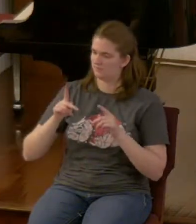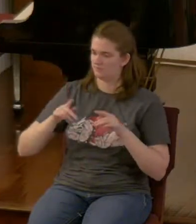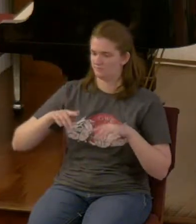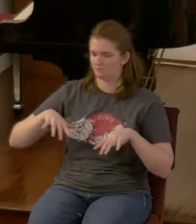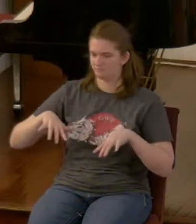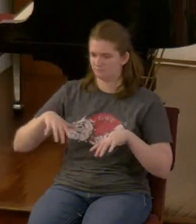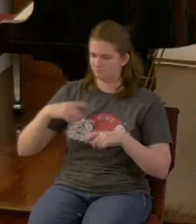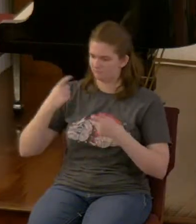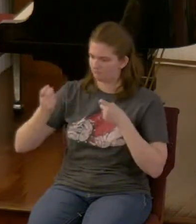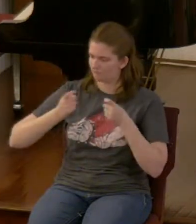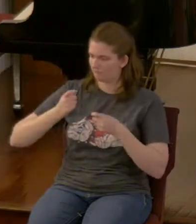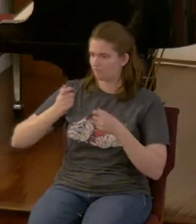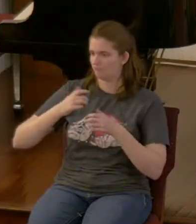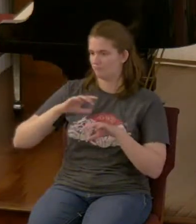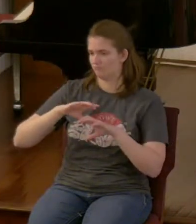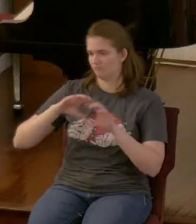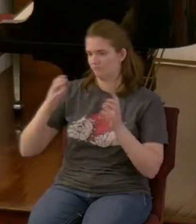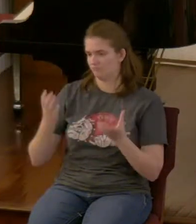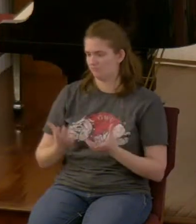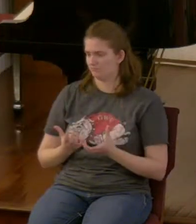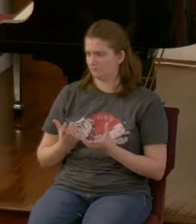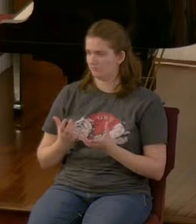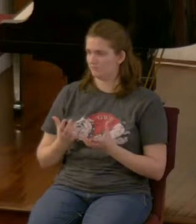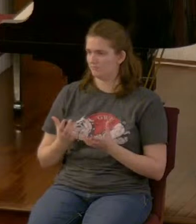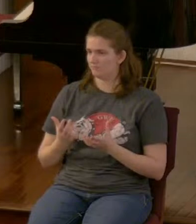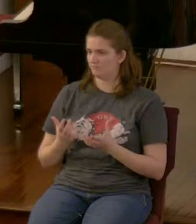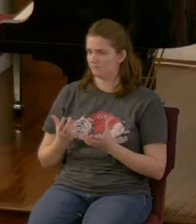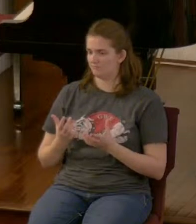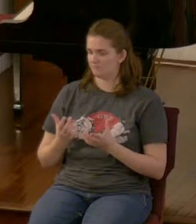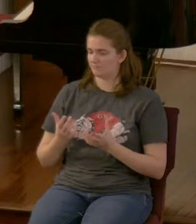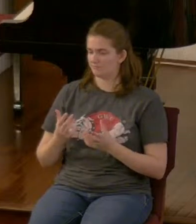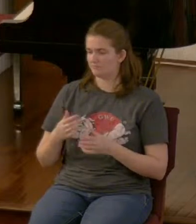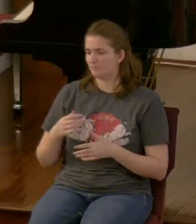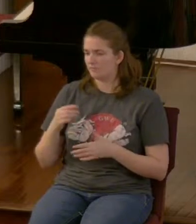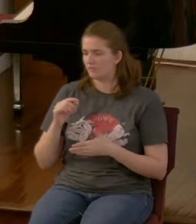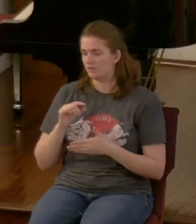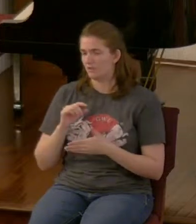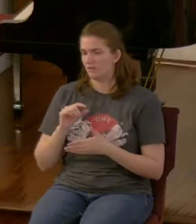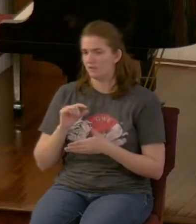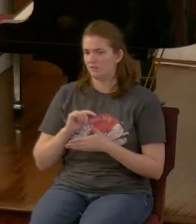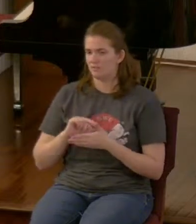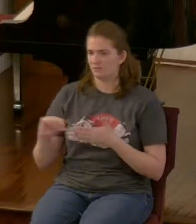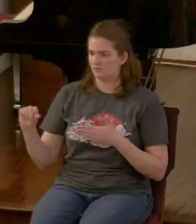is not going to last so look at 19 through 22